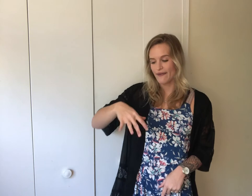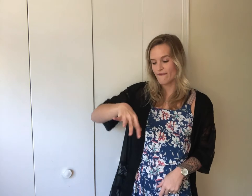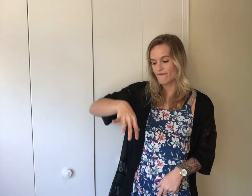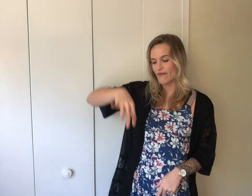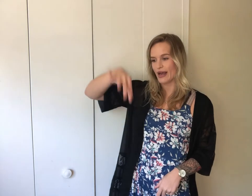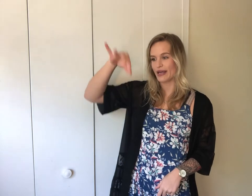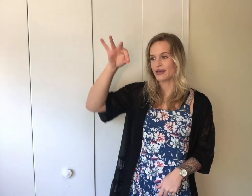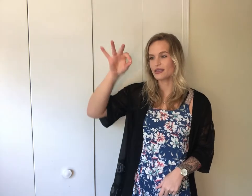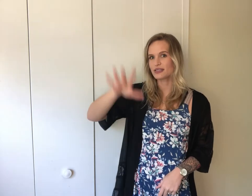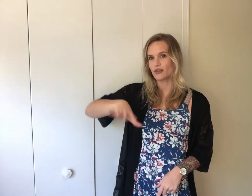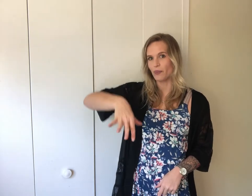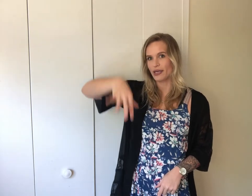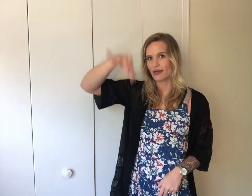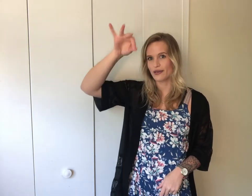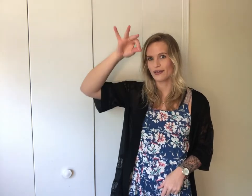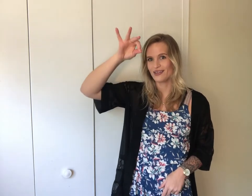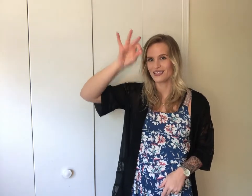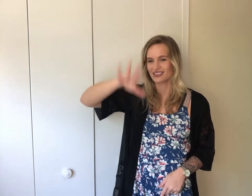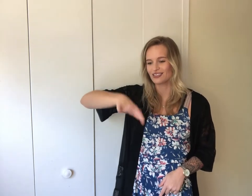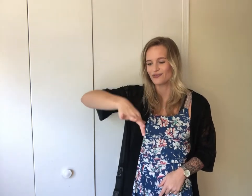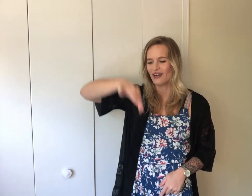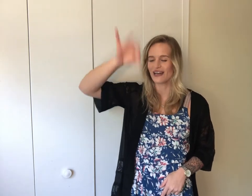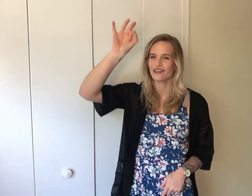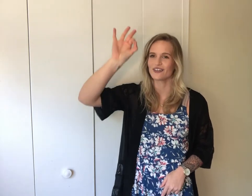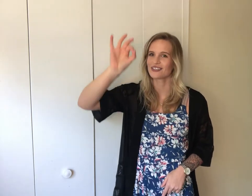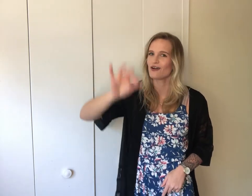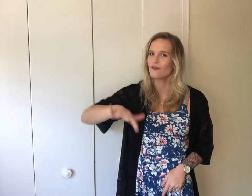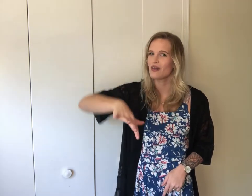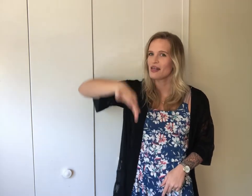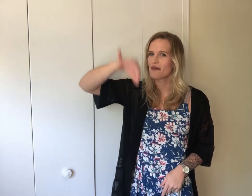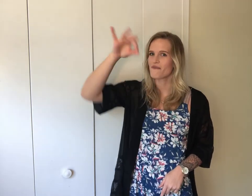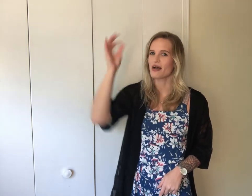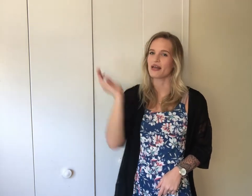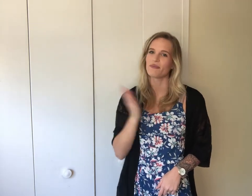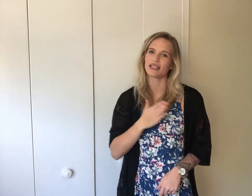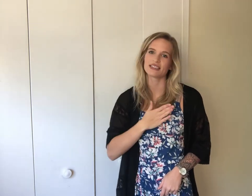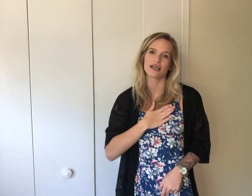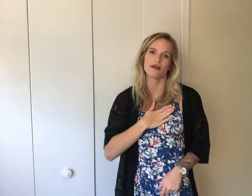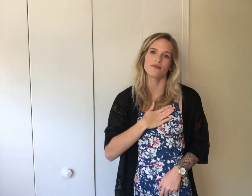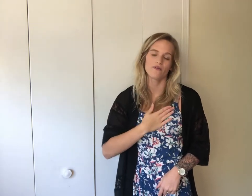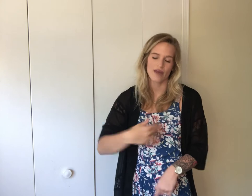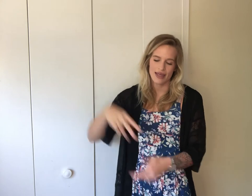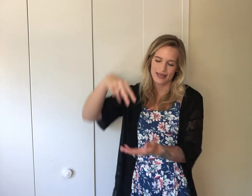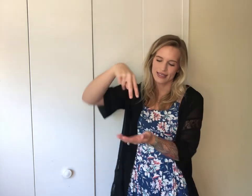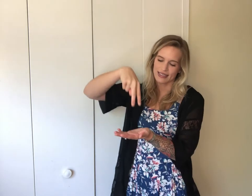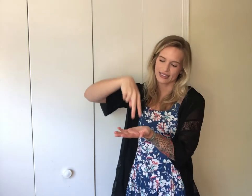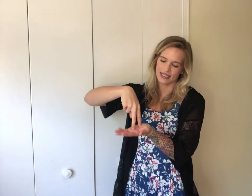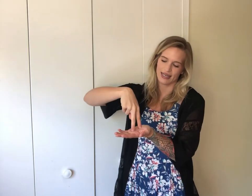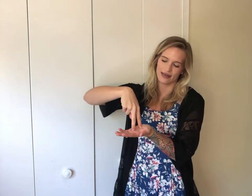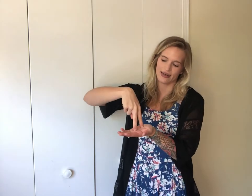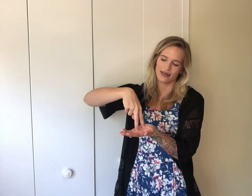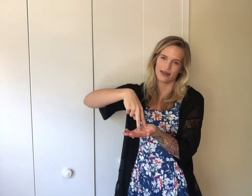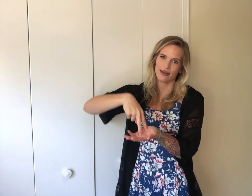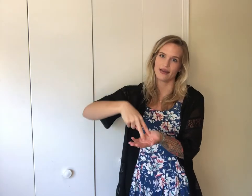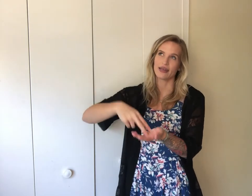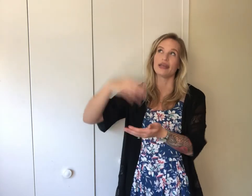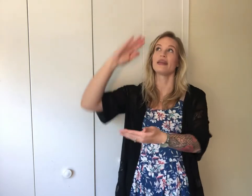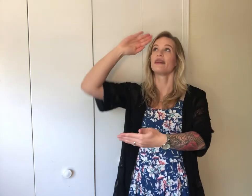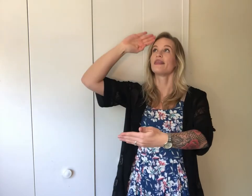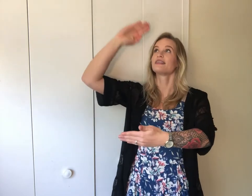find, so pick, this is you finding yourself, find myself, myself, standing in the